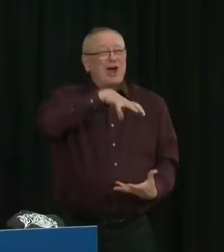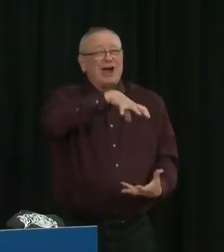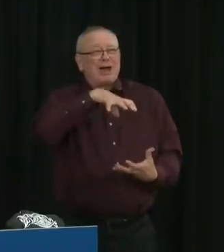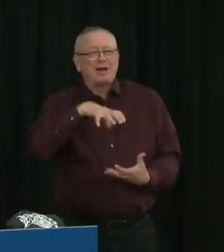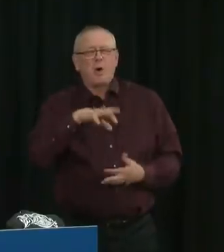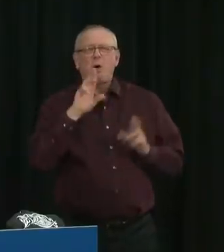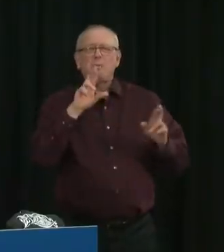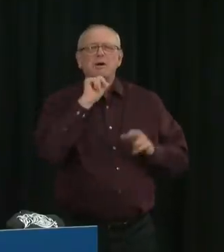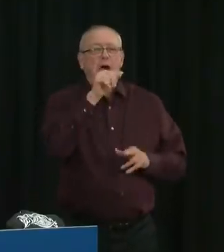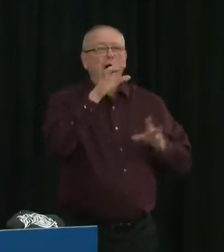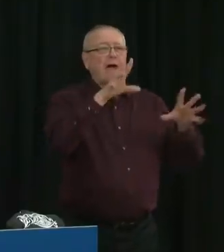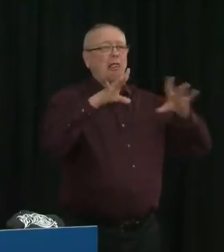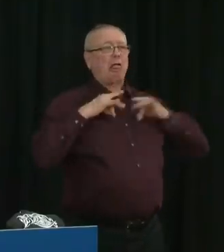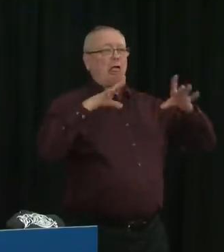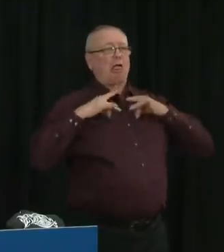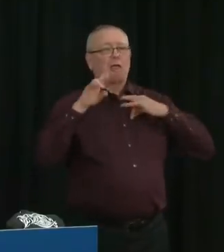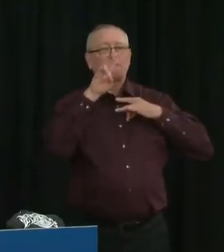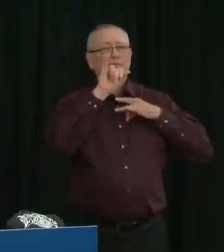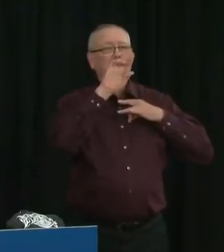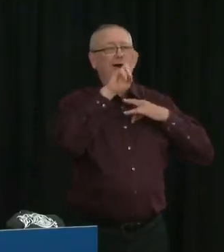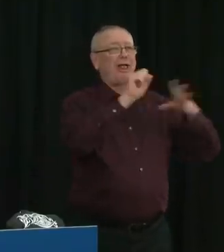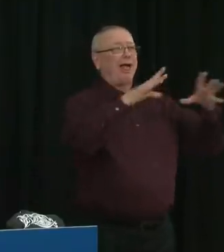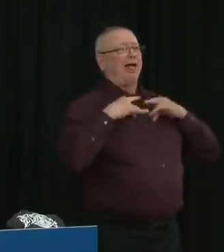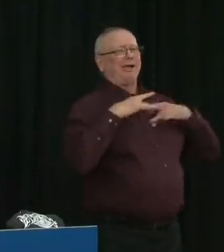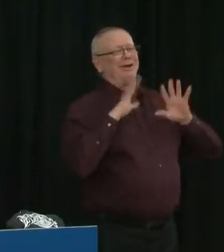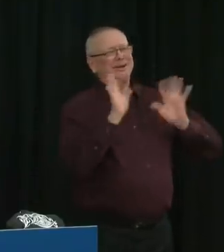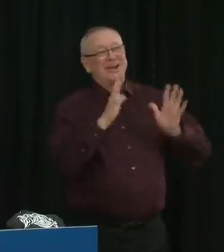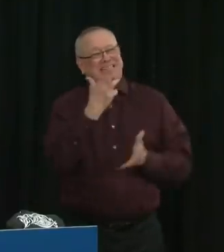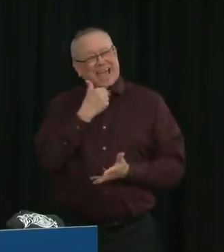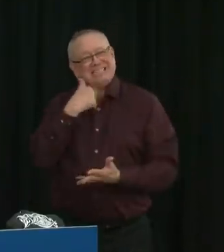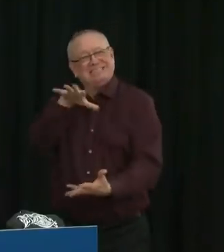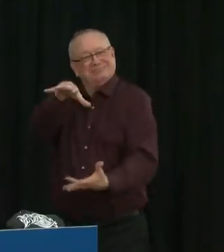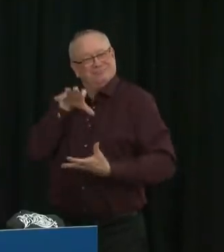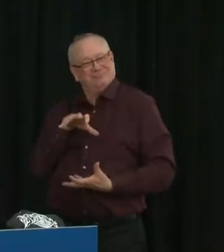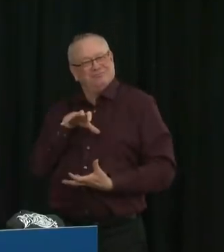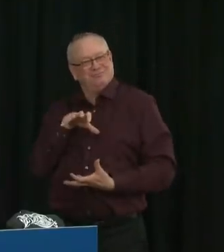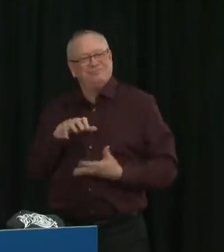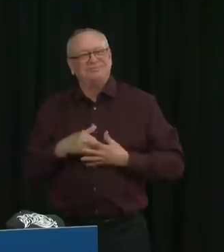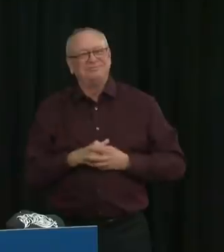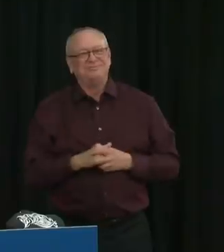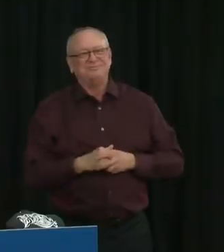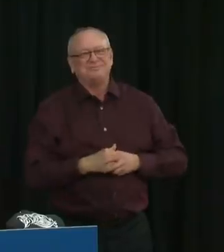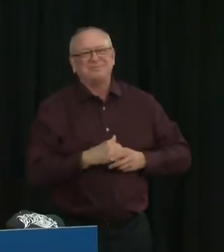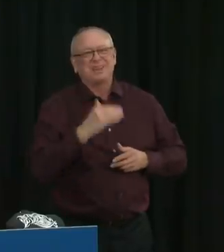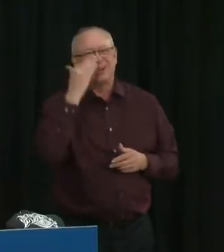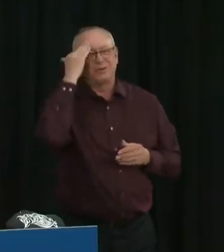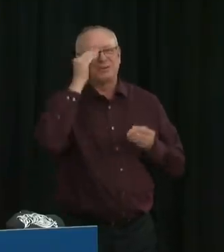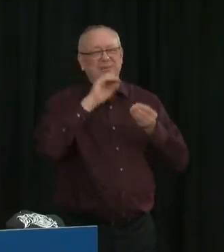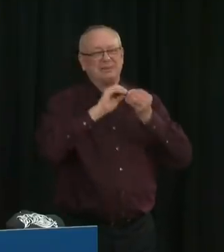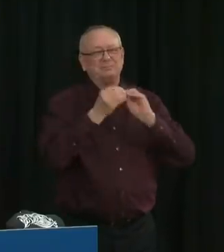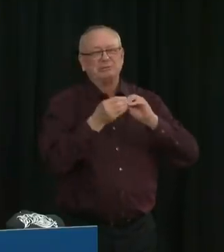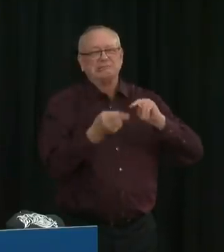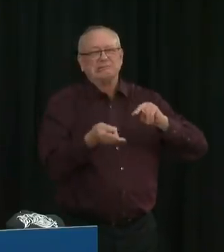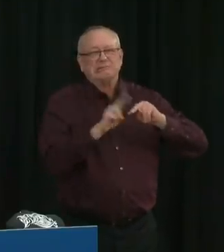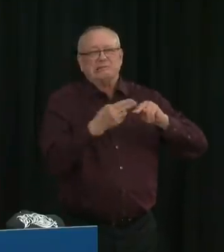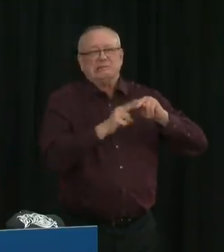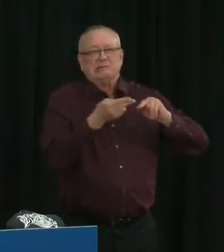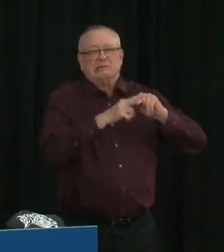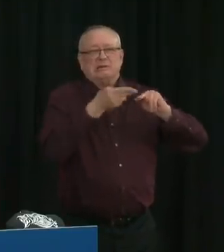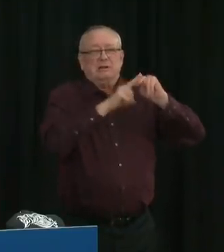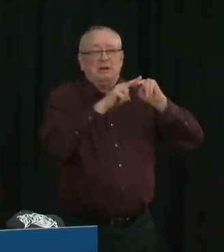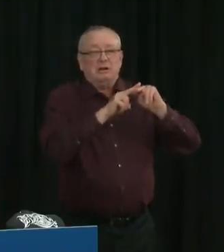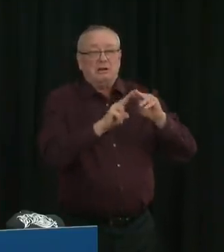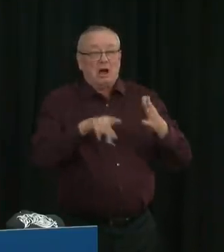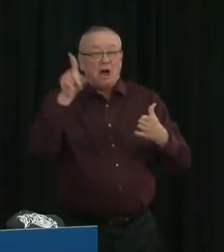of whether or not trick-or-treating should still happen with this increase in our case numbers recently, I believe that trick-or-treating